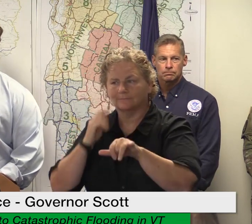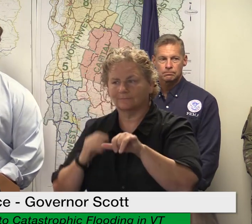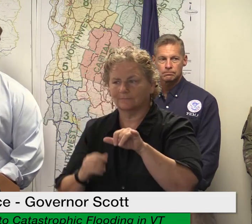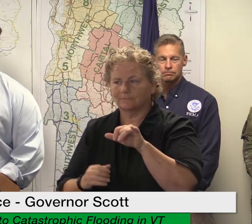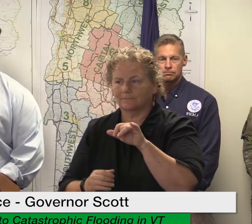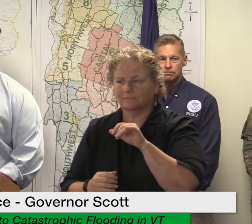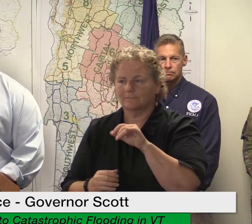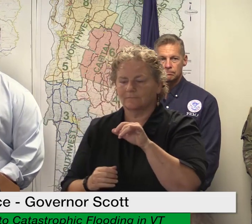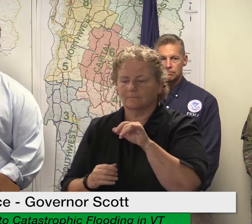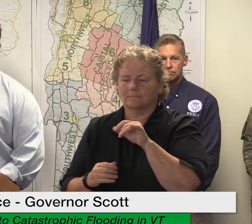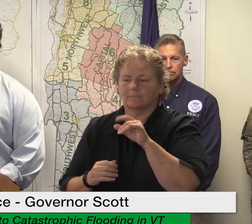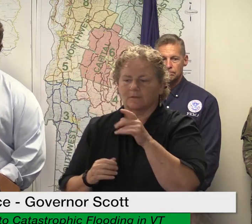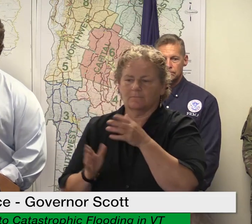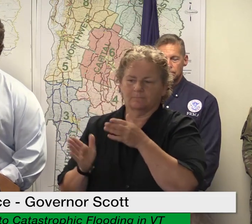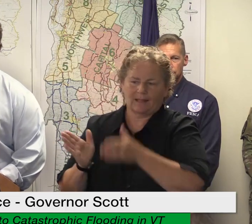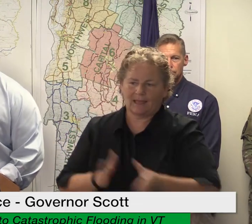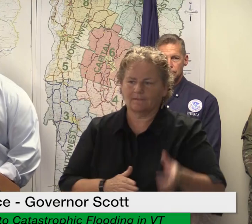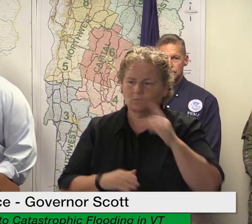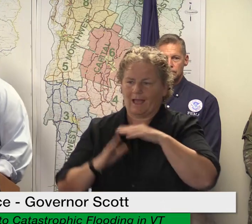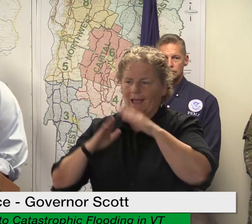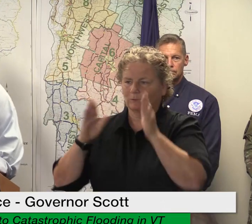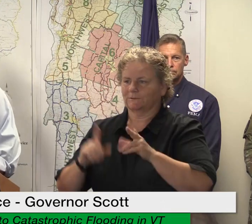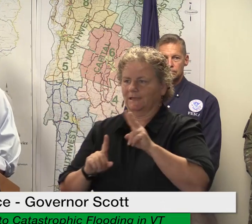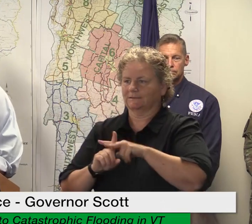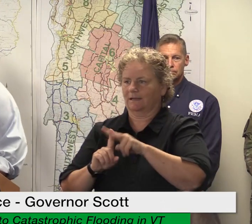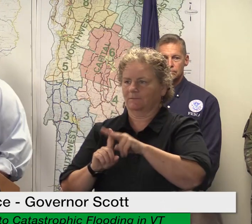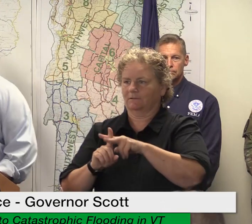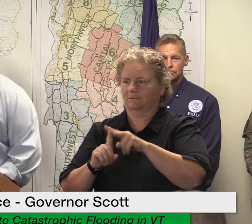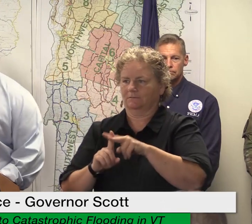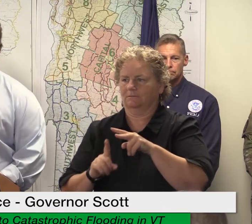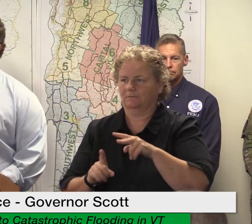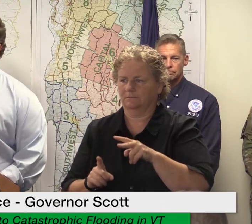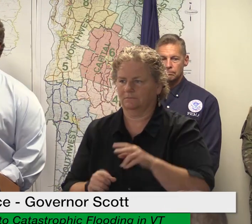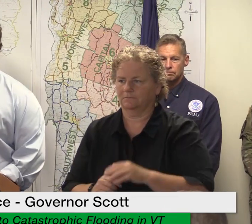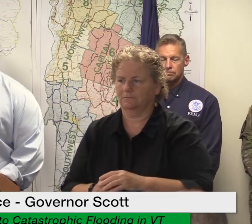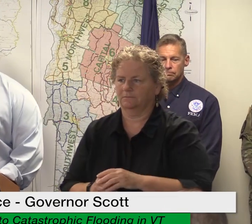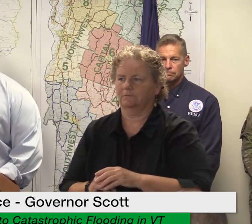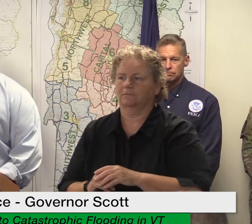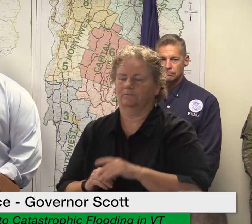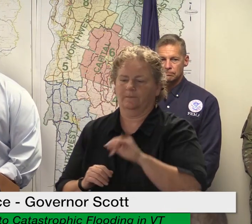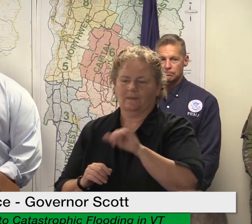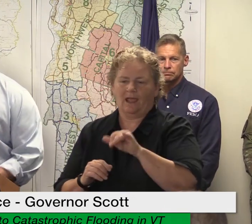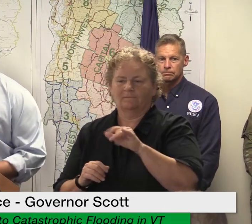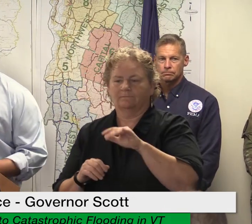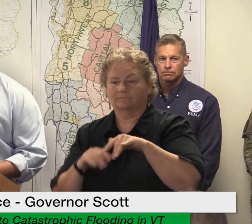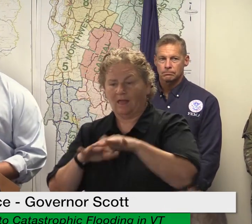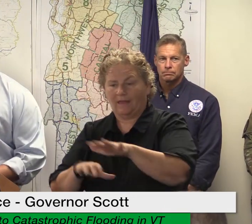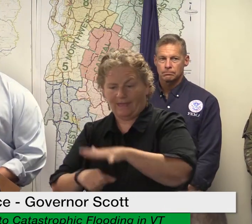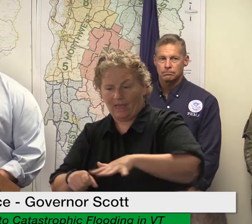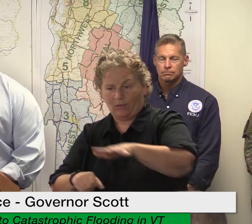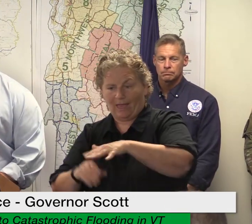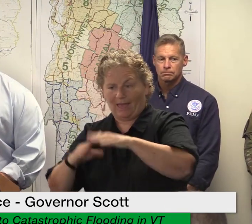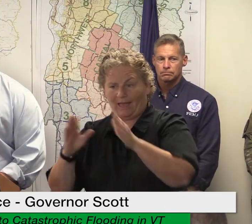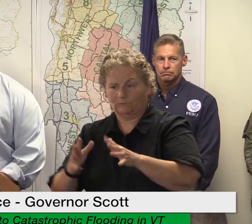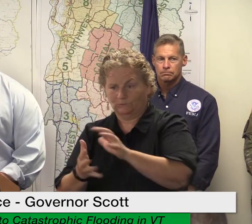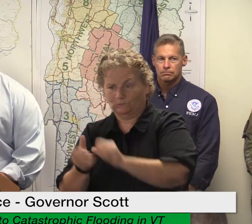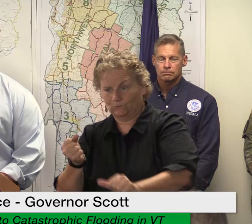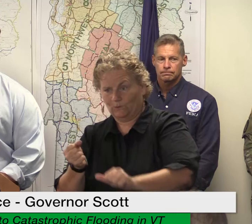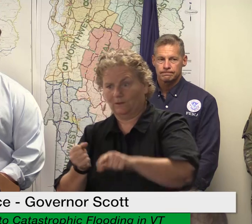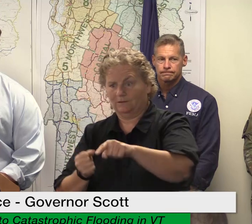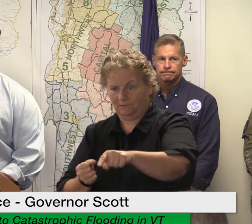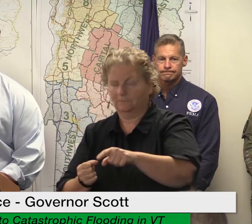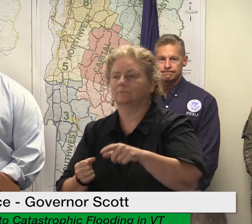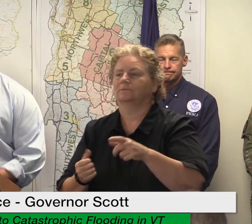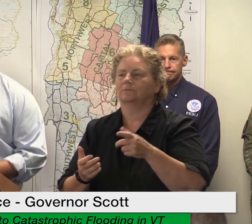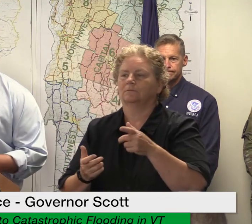that emerge from the business community from municipalities from other organizations across vermont so we stand ready to help